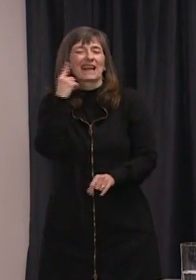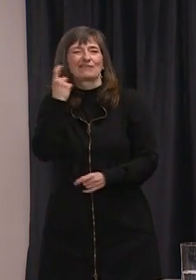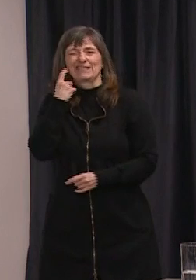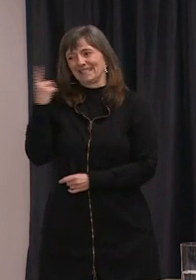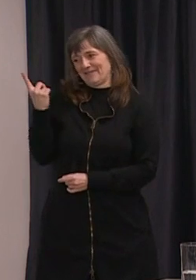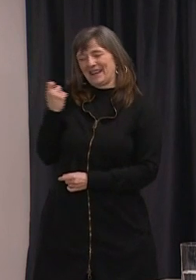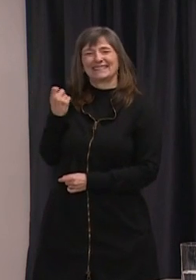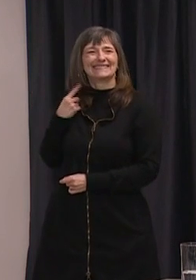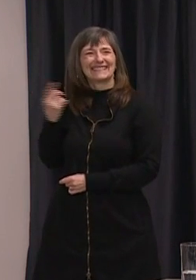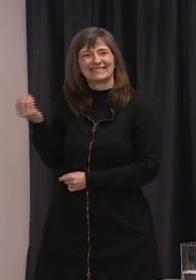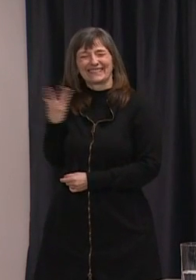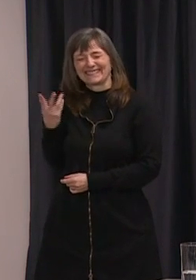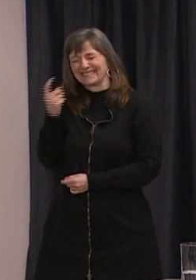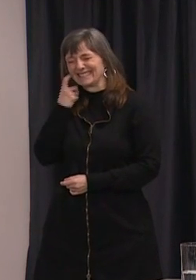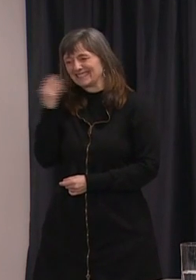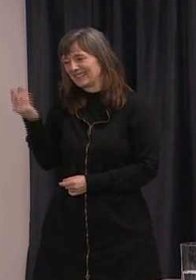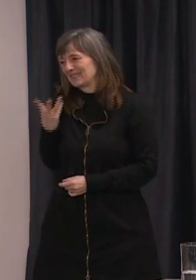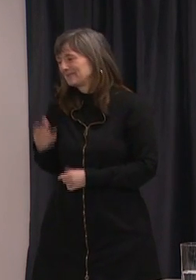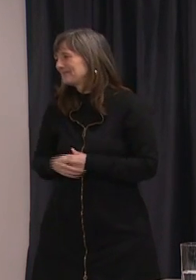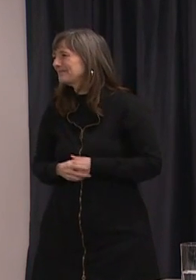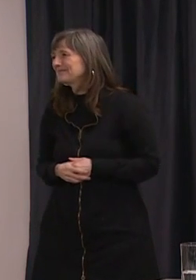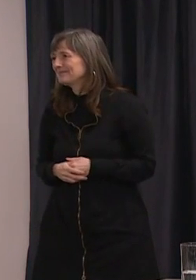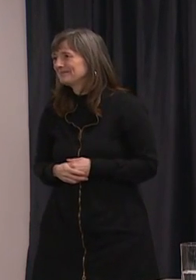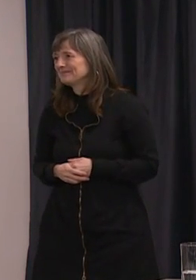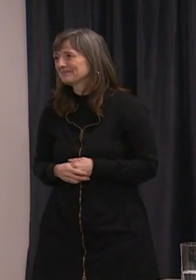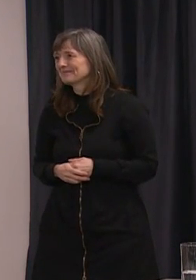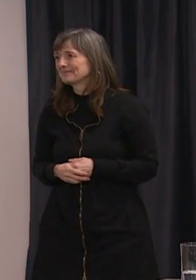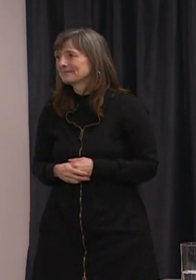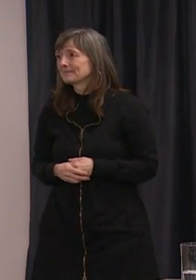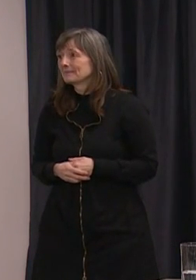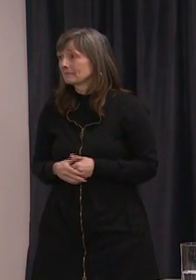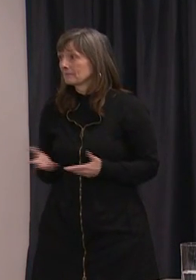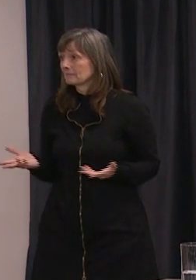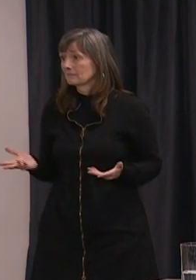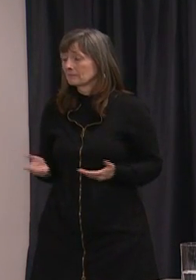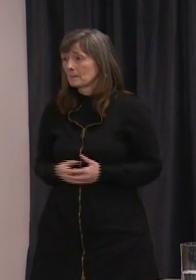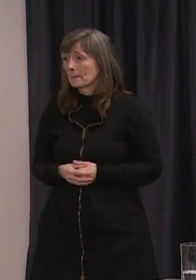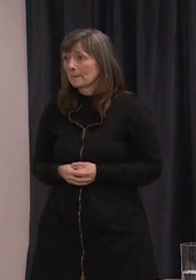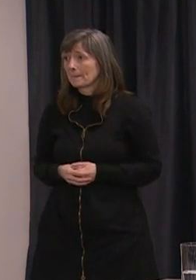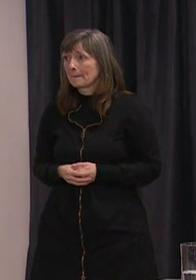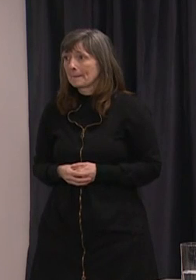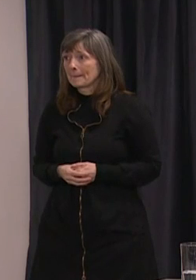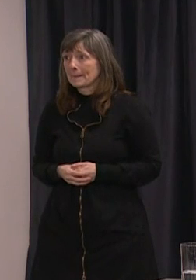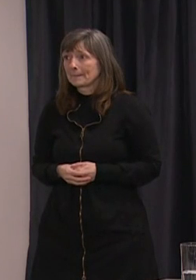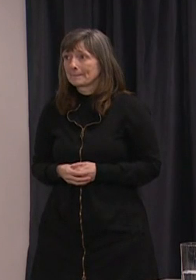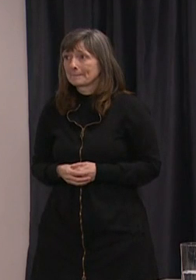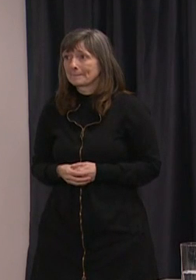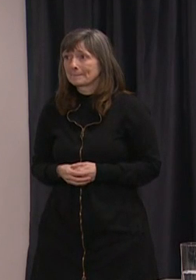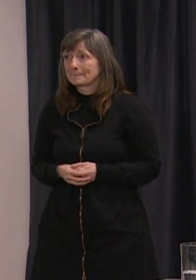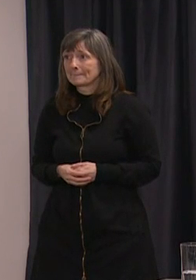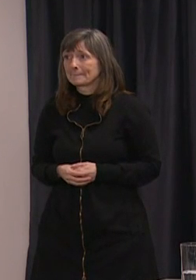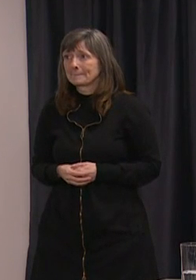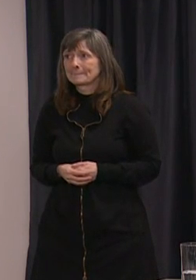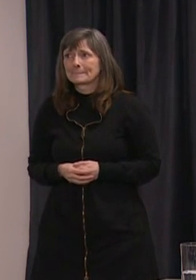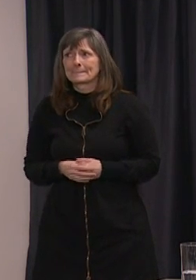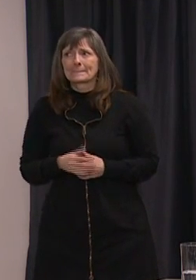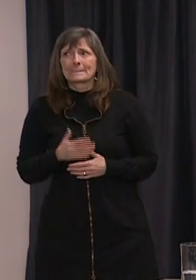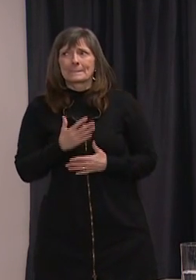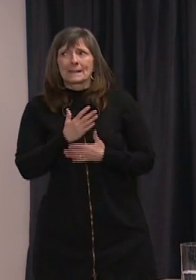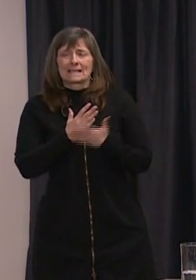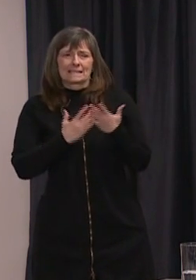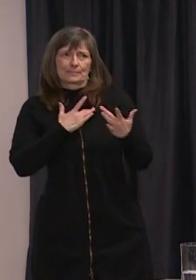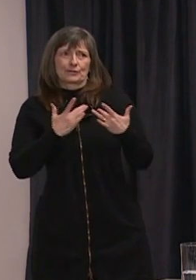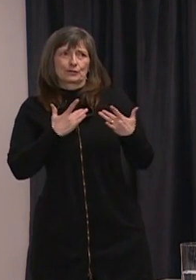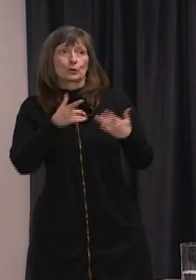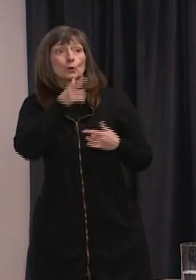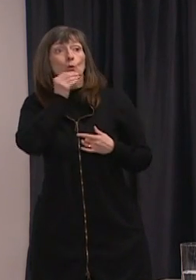hearing some concern from pregnant